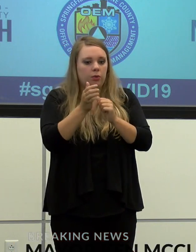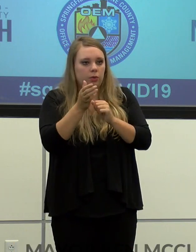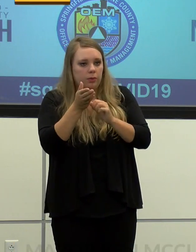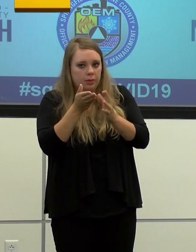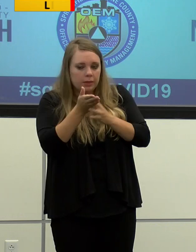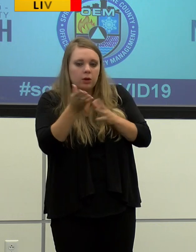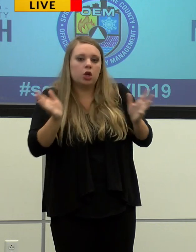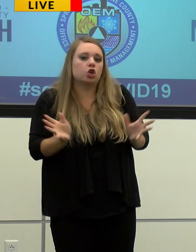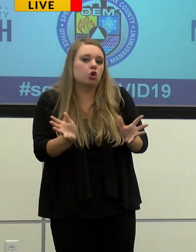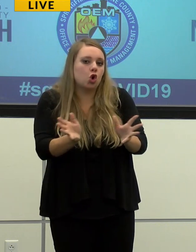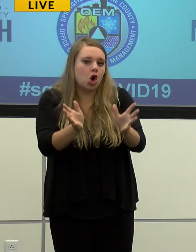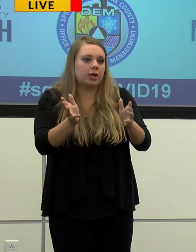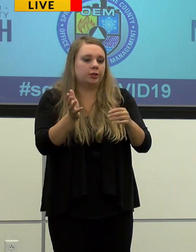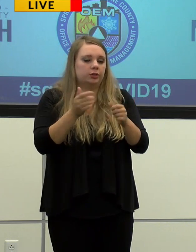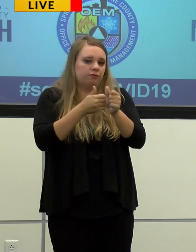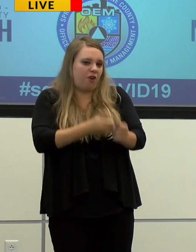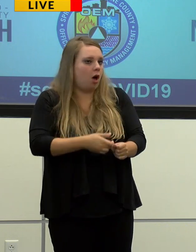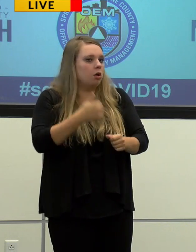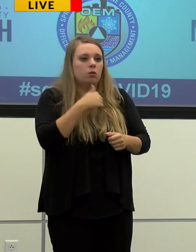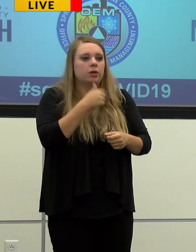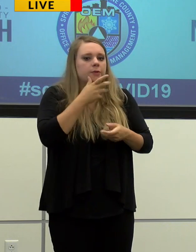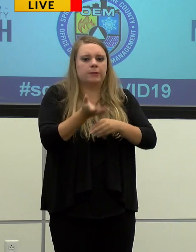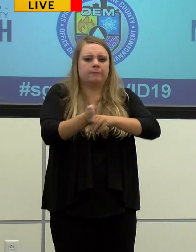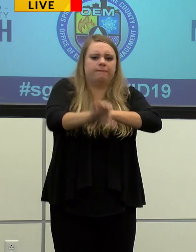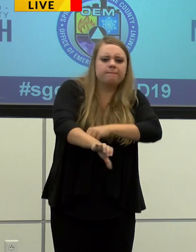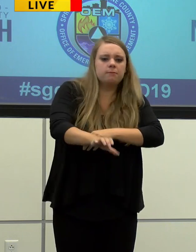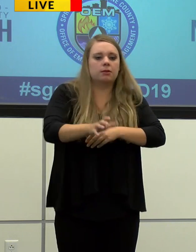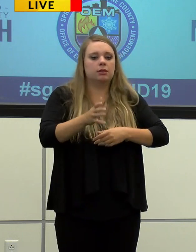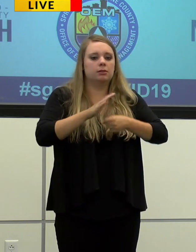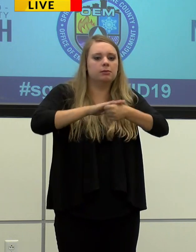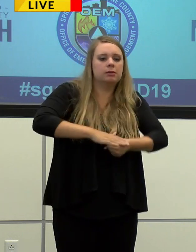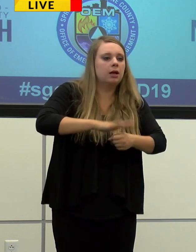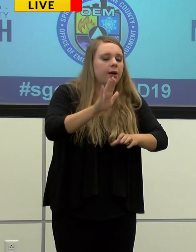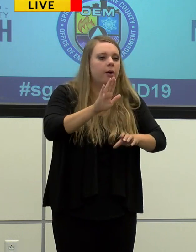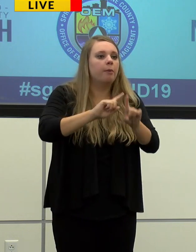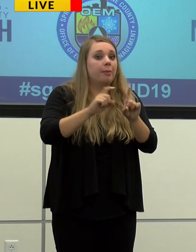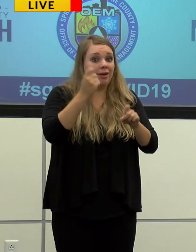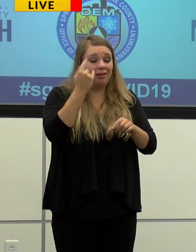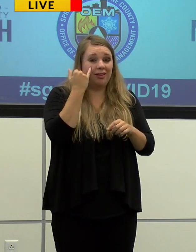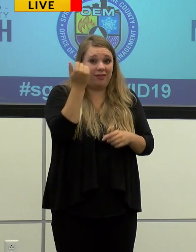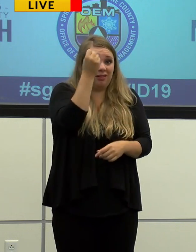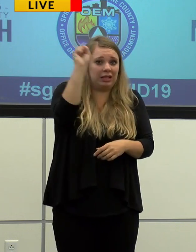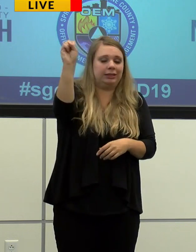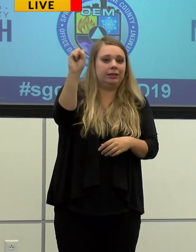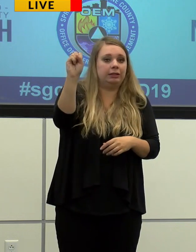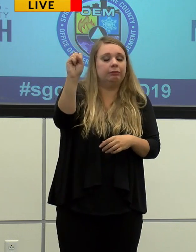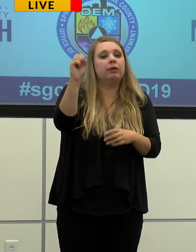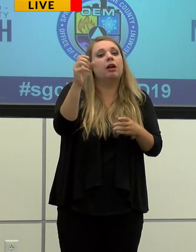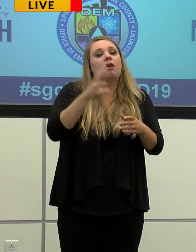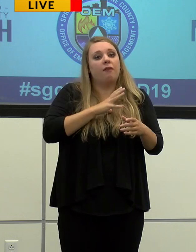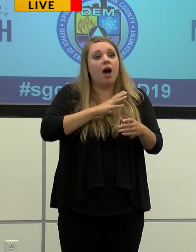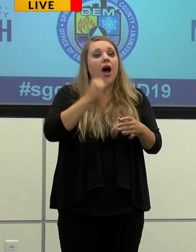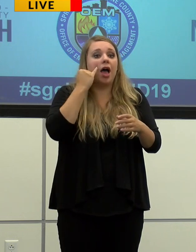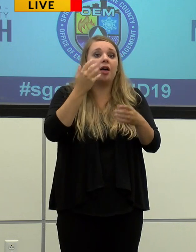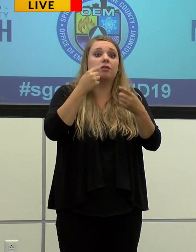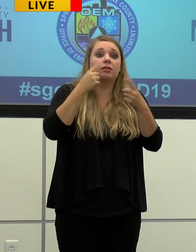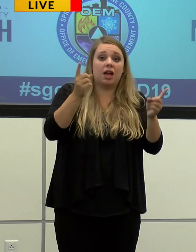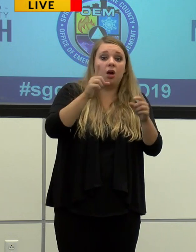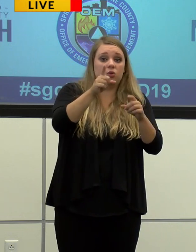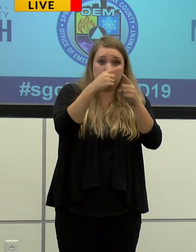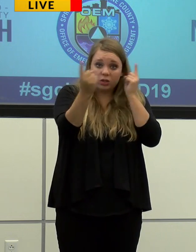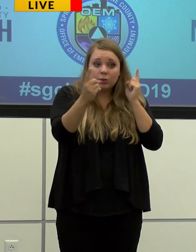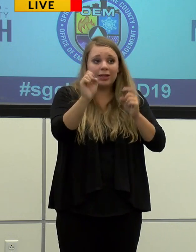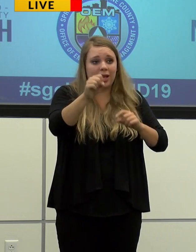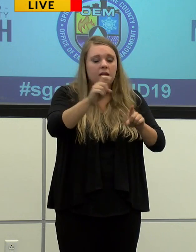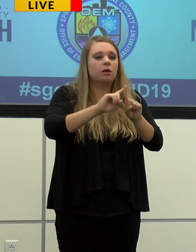compliance. Uh, you don't want to have a heavy hand, but on the other hand, civil disobedience, it's fine to express your disagreement if you wish, but all